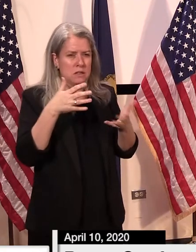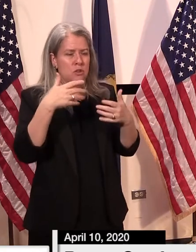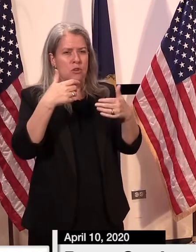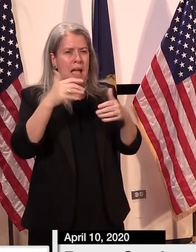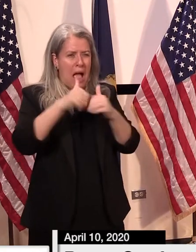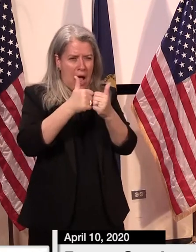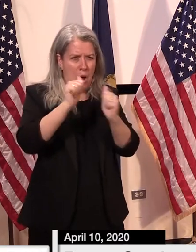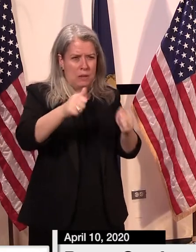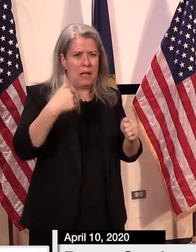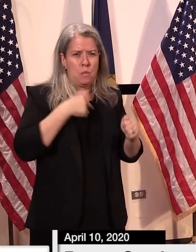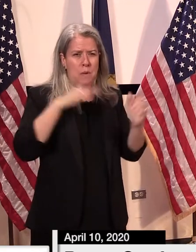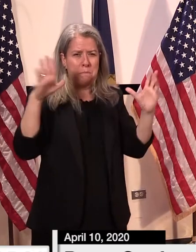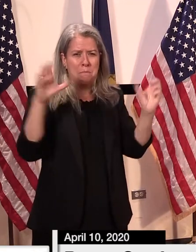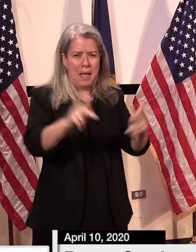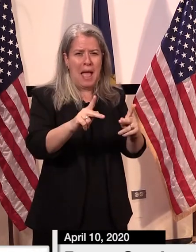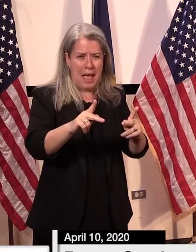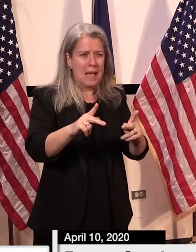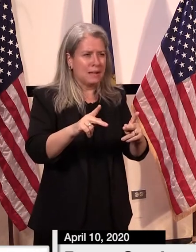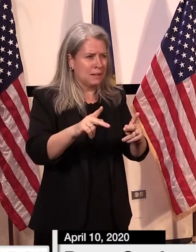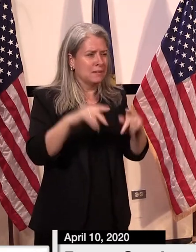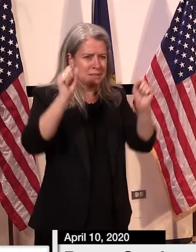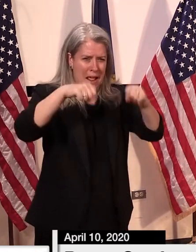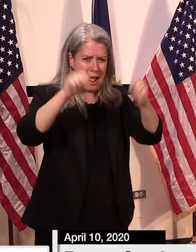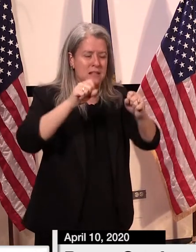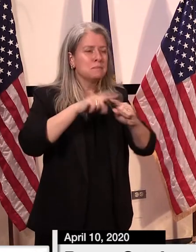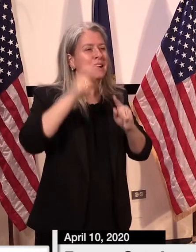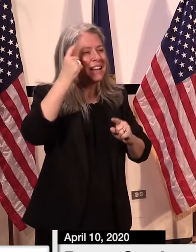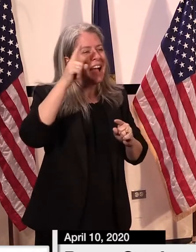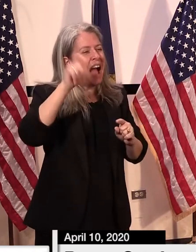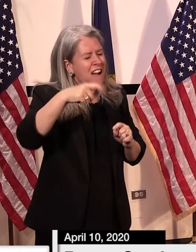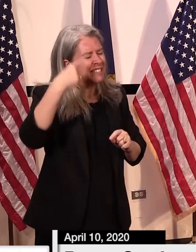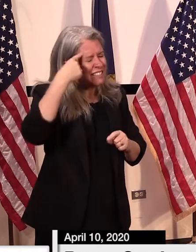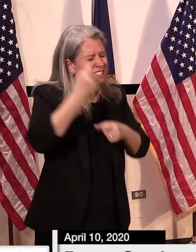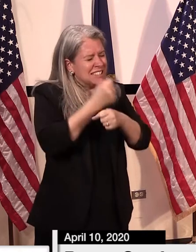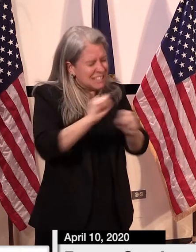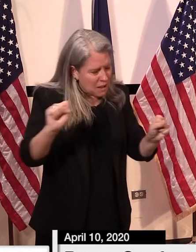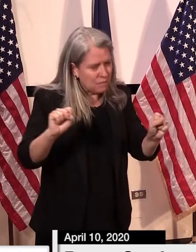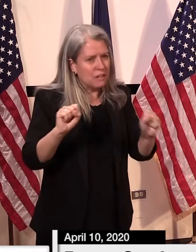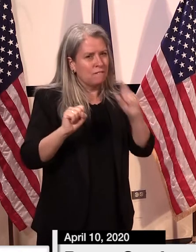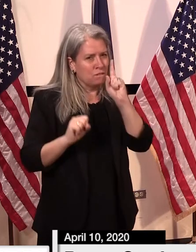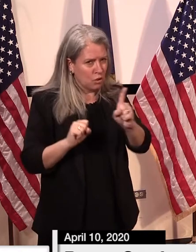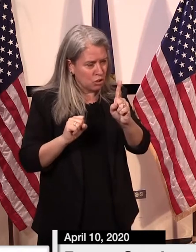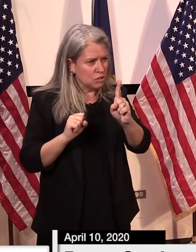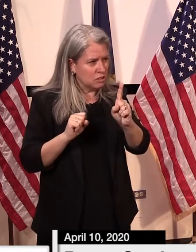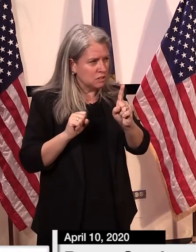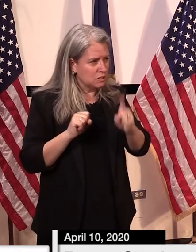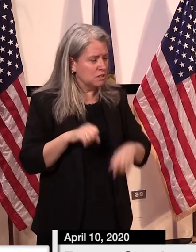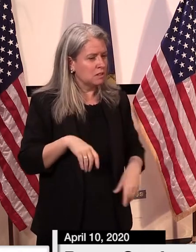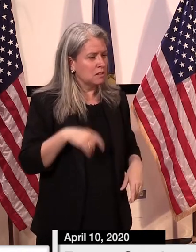opening back up in a responsible manner. So, uh, I think I answered everything, but, uh,